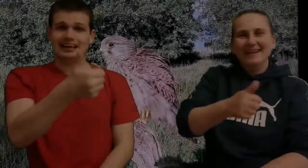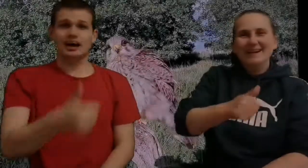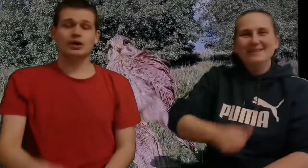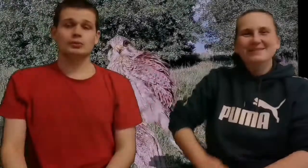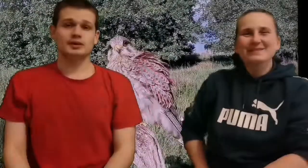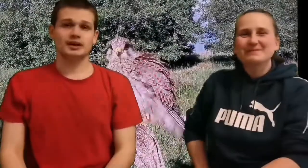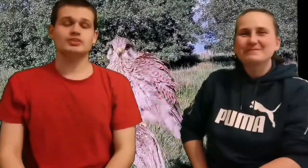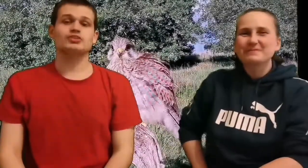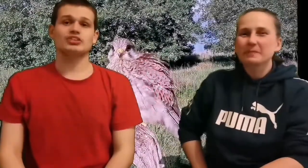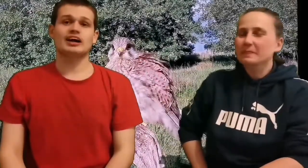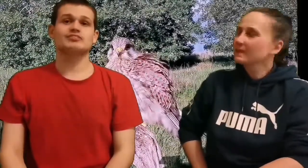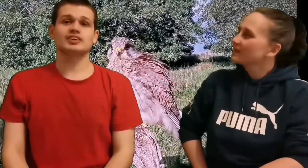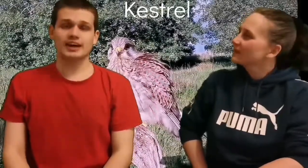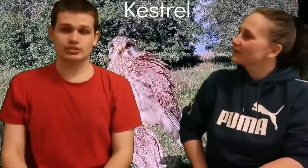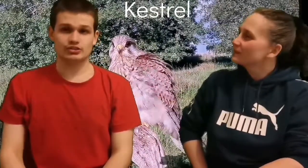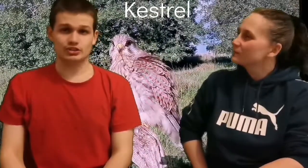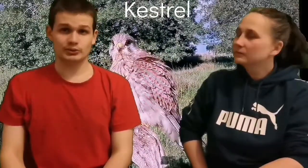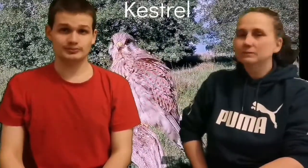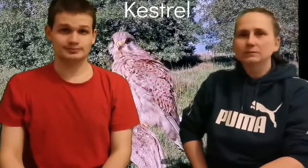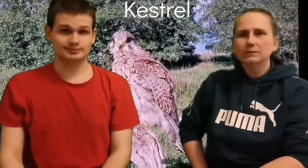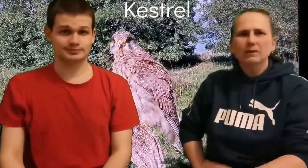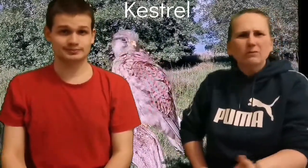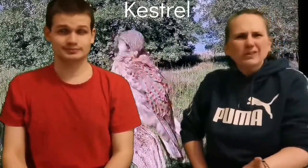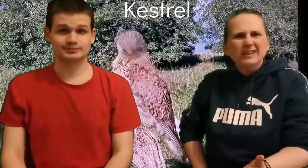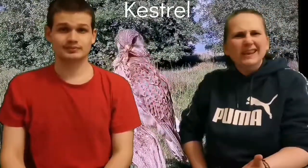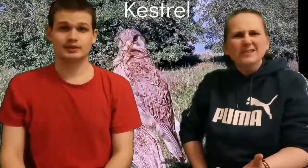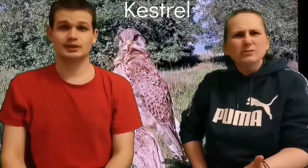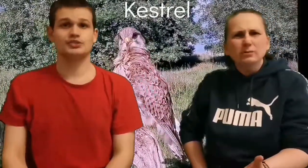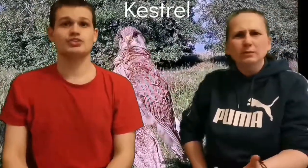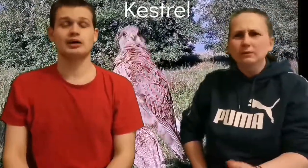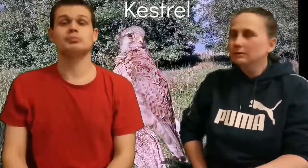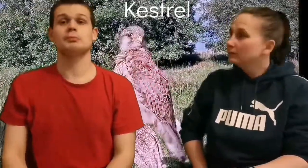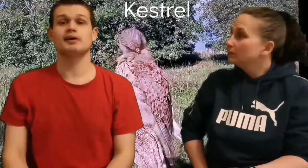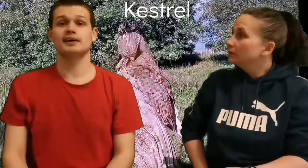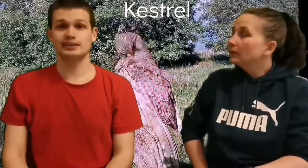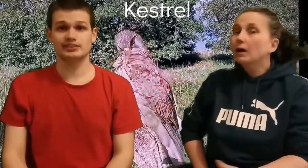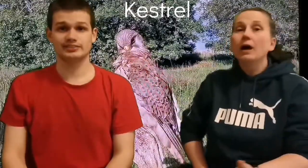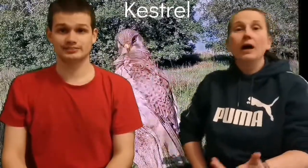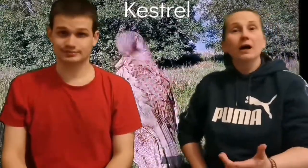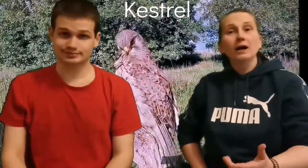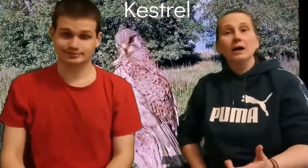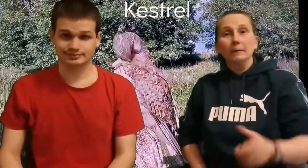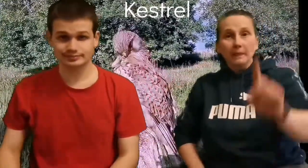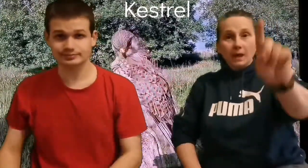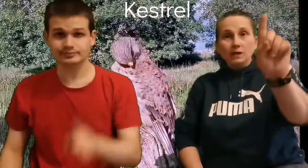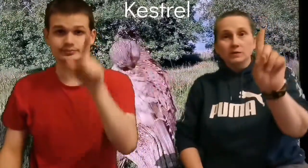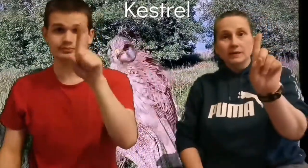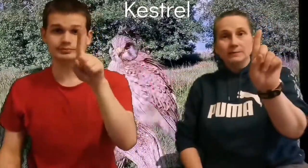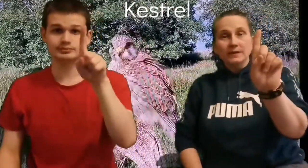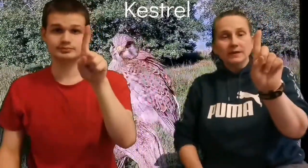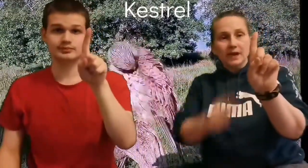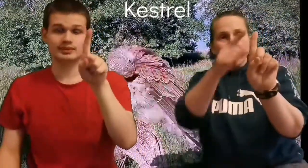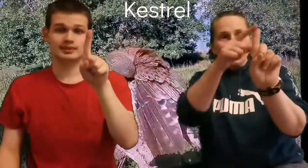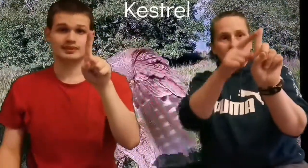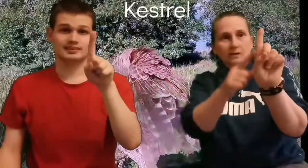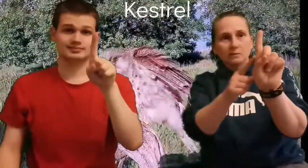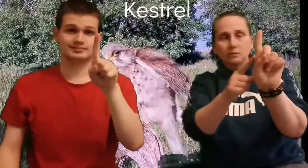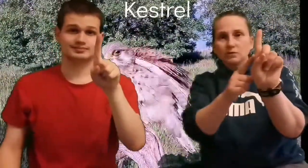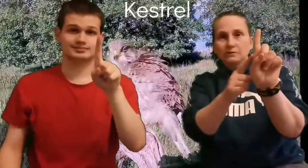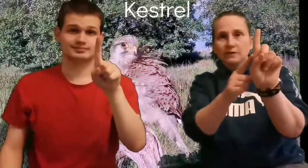Hello! We're going to do sign for kestrel. What's a kestrel? It's type of bird. So let's make a K. Put